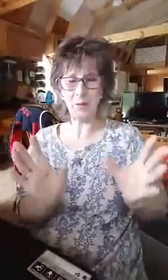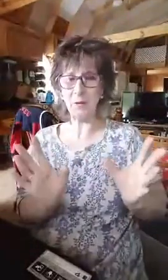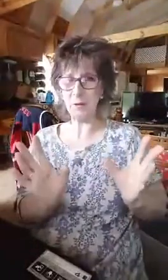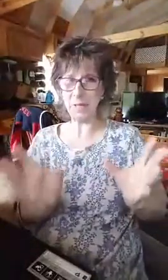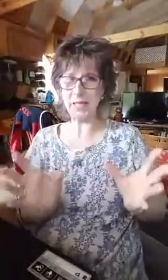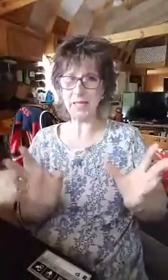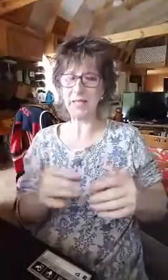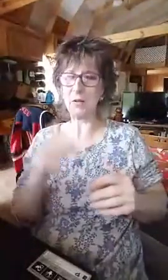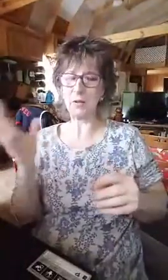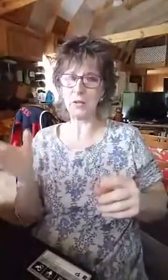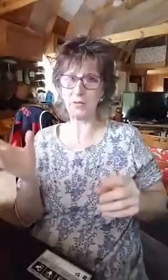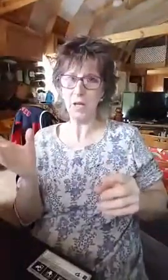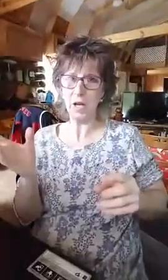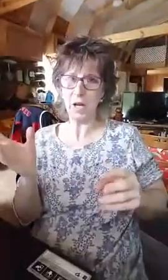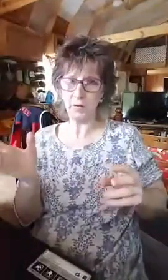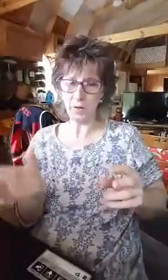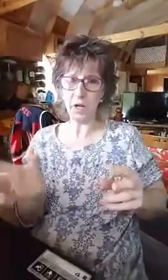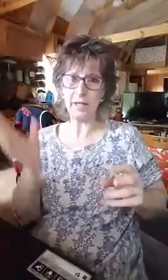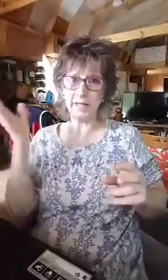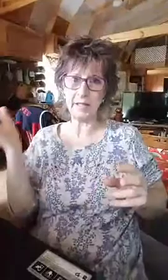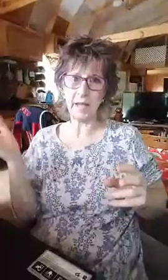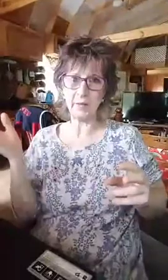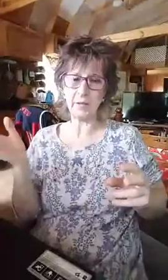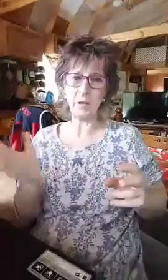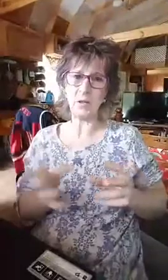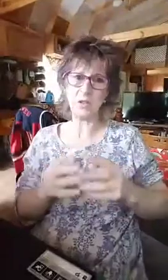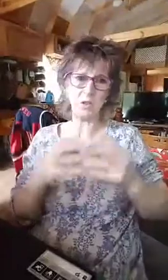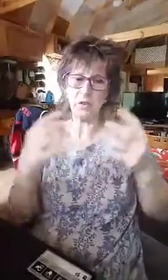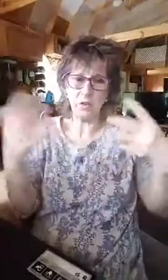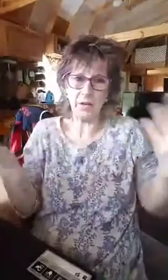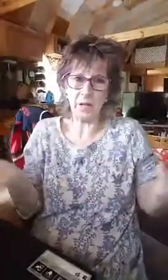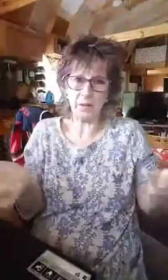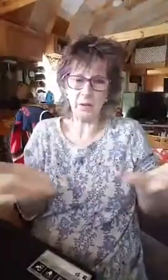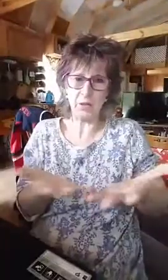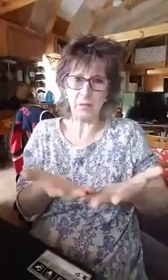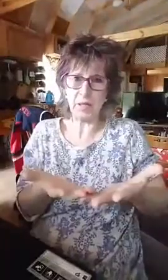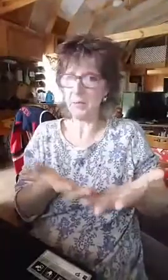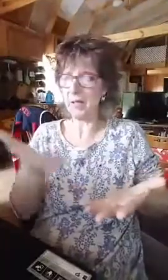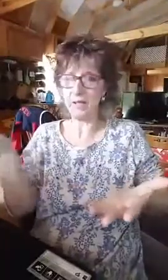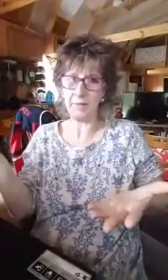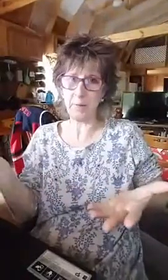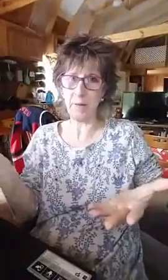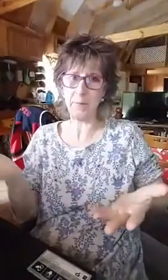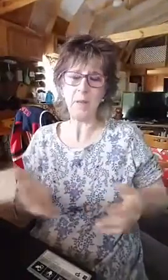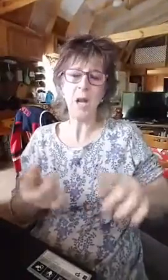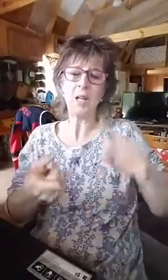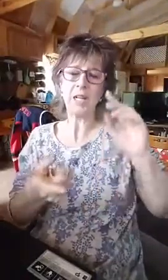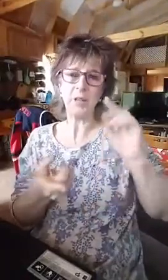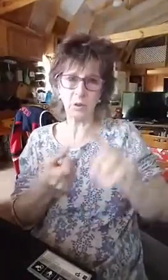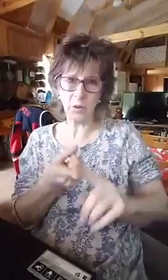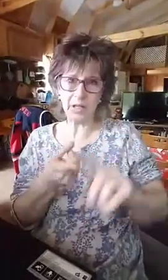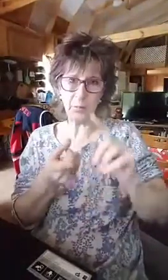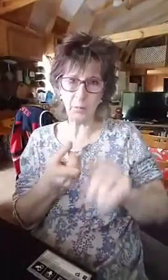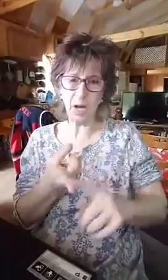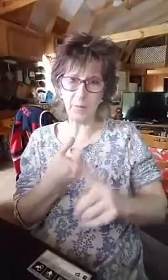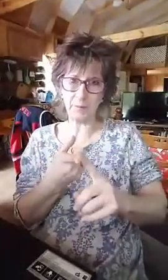about repenting in the court of, of law in heavenly courts. You, you have nothing more to repent of, but you still have the problem. Okay. So look at the problem